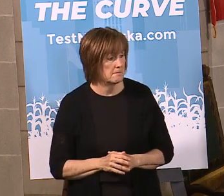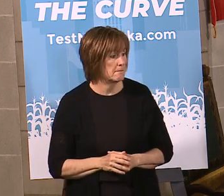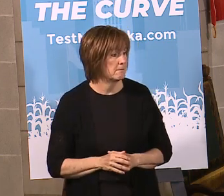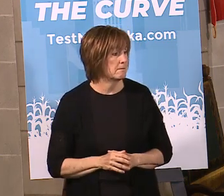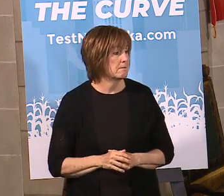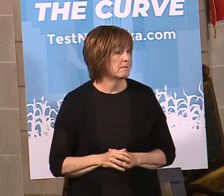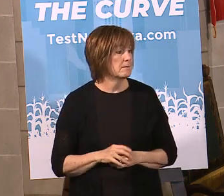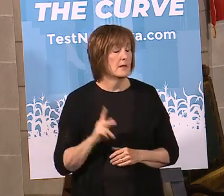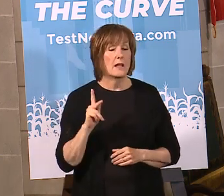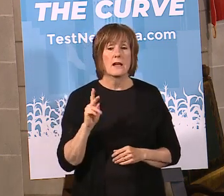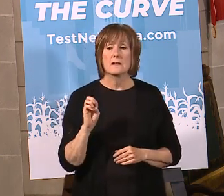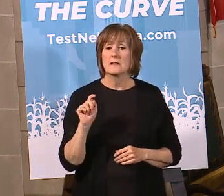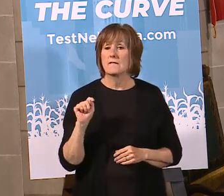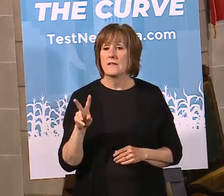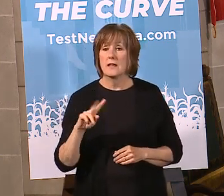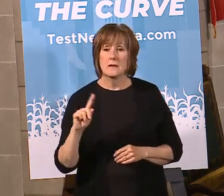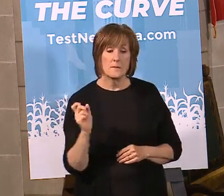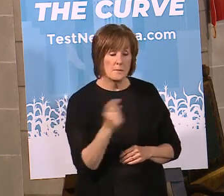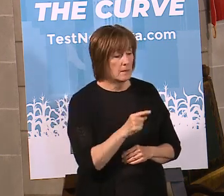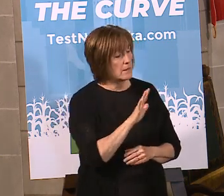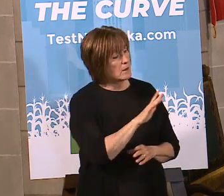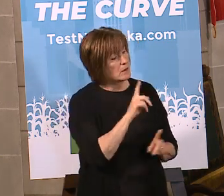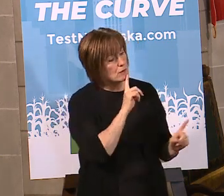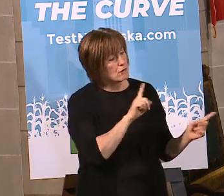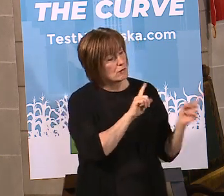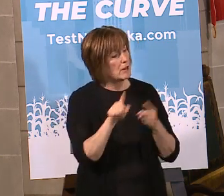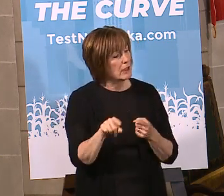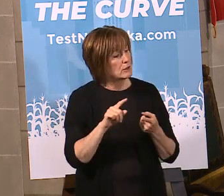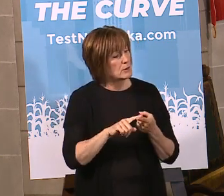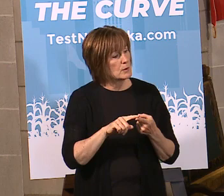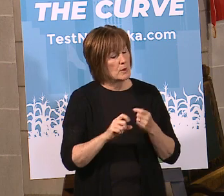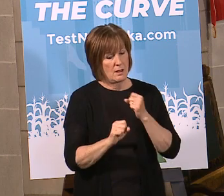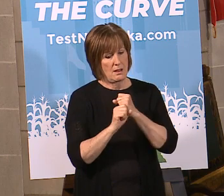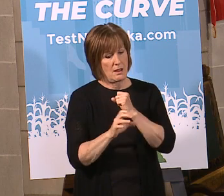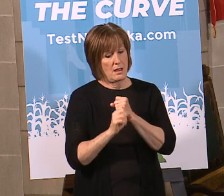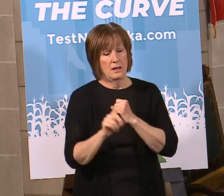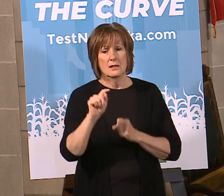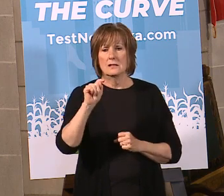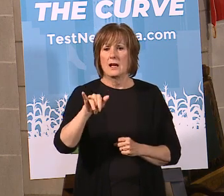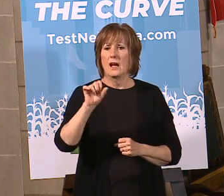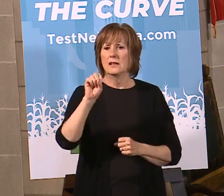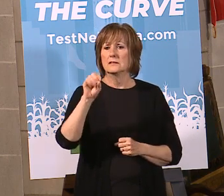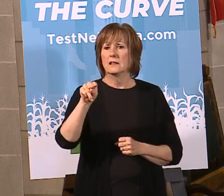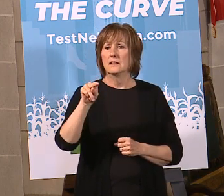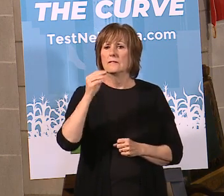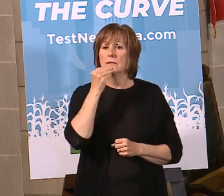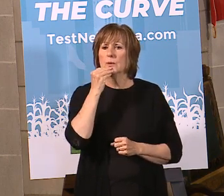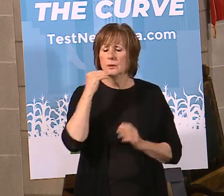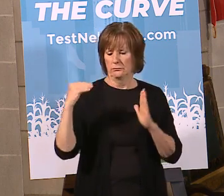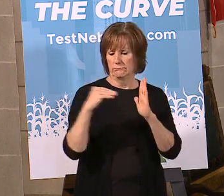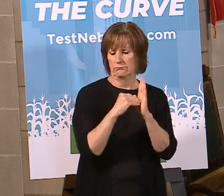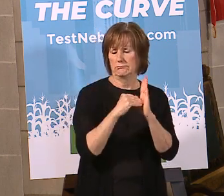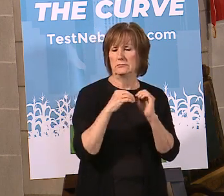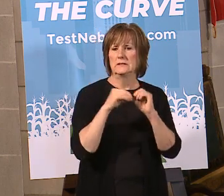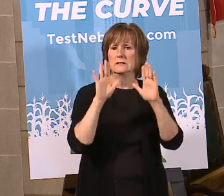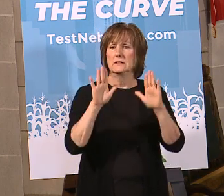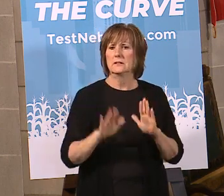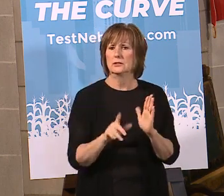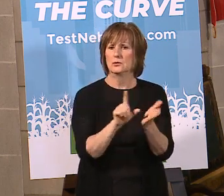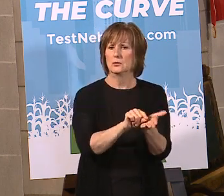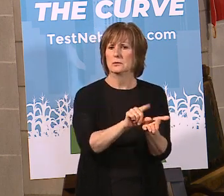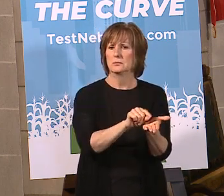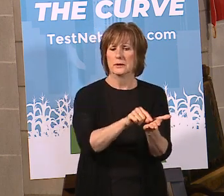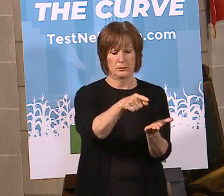Andrew Ozaki, KETV, what is your reaction to the ads that Tyson Food placed in Sunday's paper? How broken